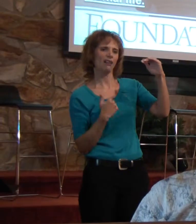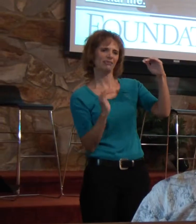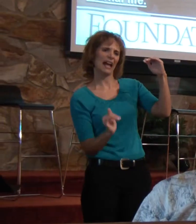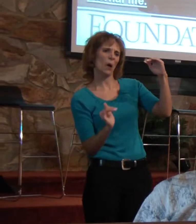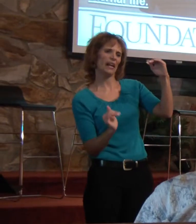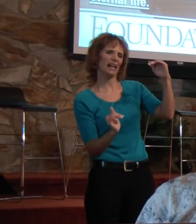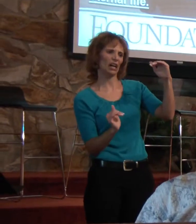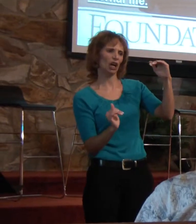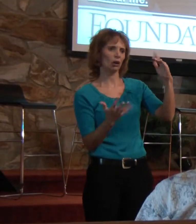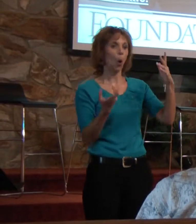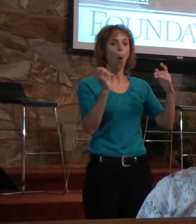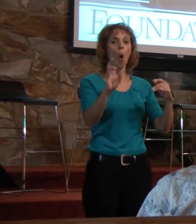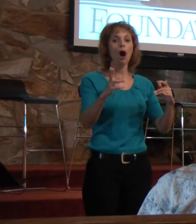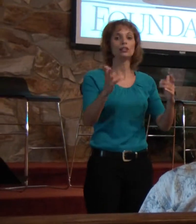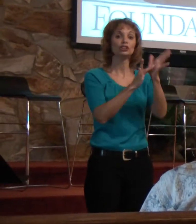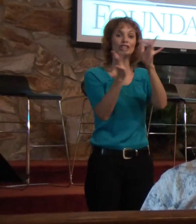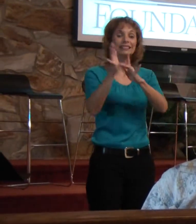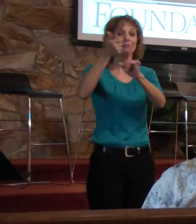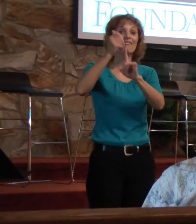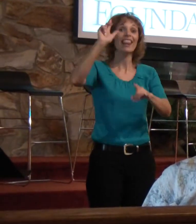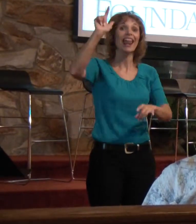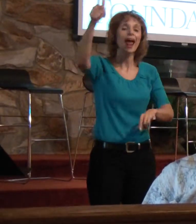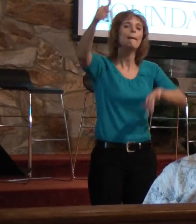Or Jesus became a God.